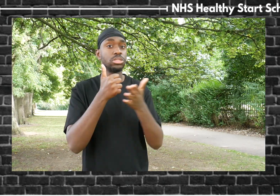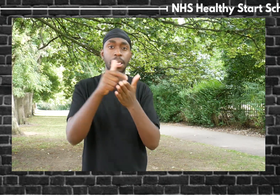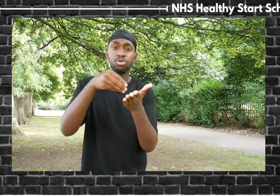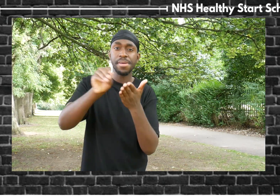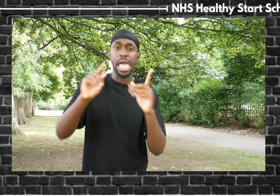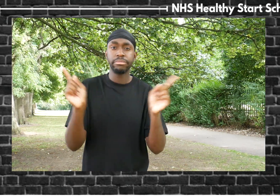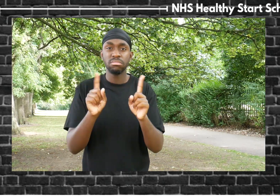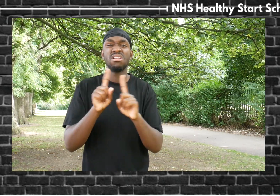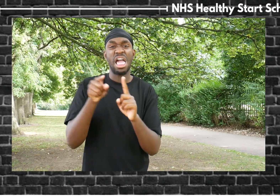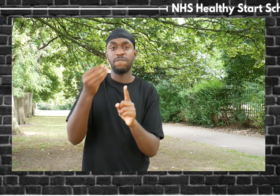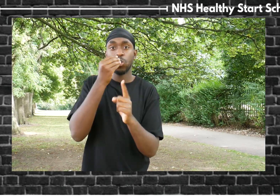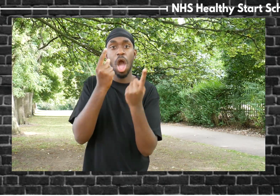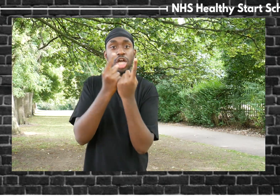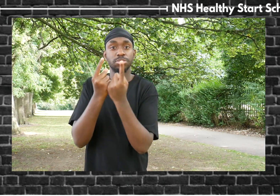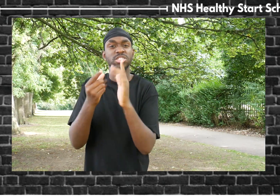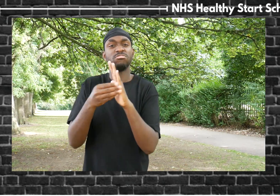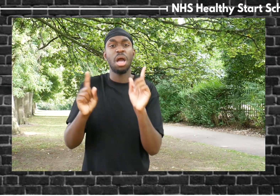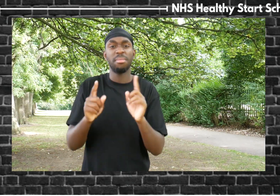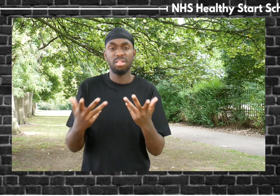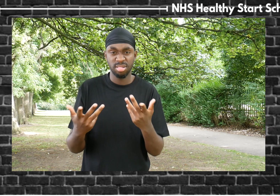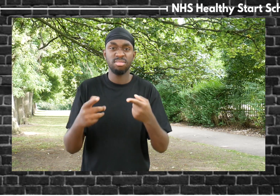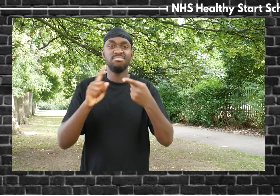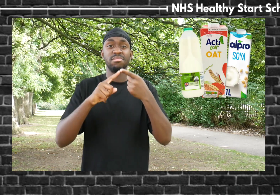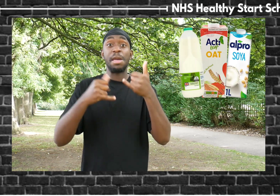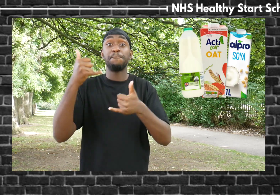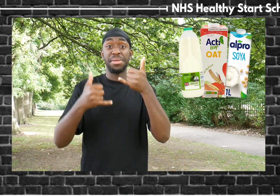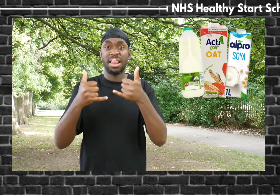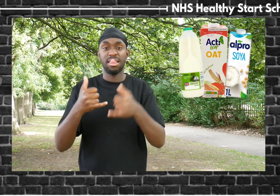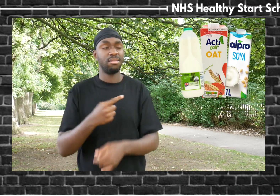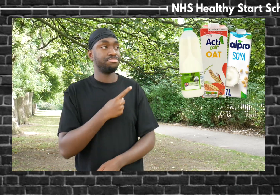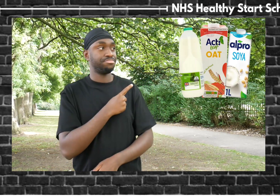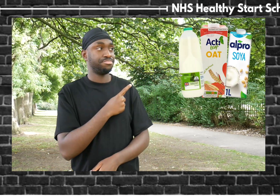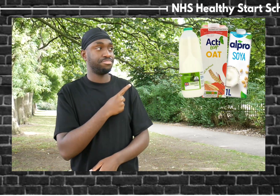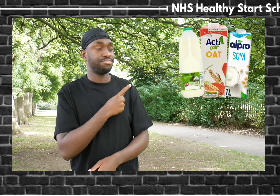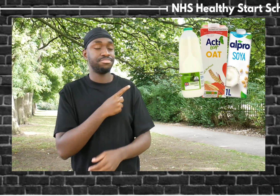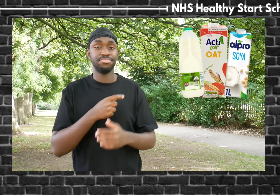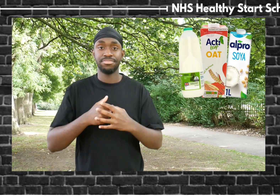As an example, these items include milk,